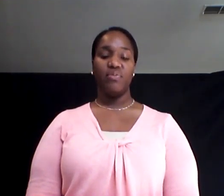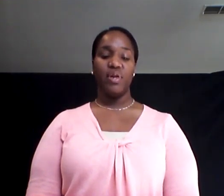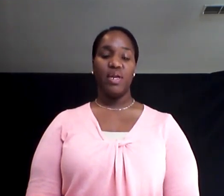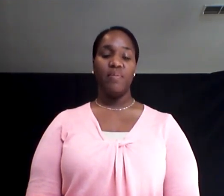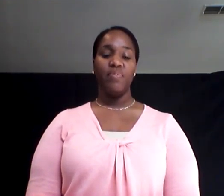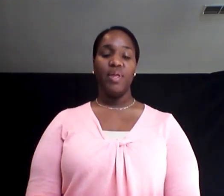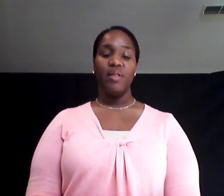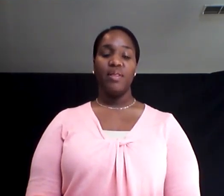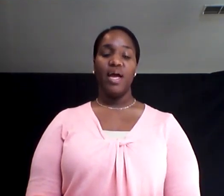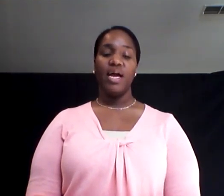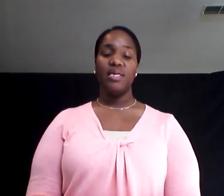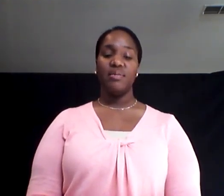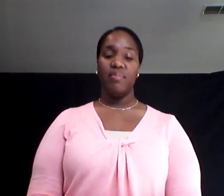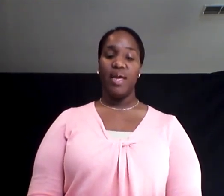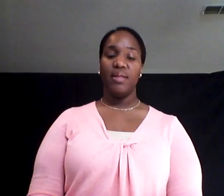Okay.